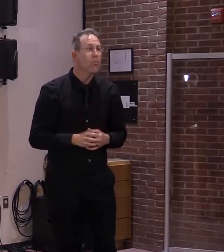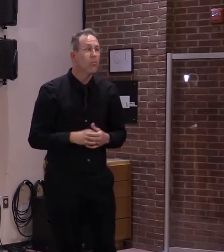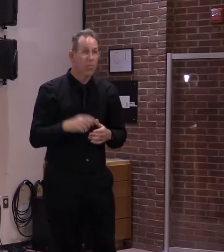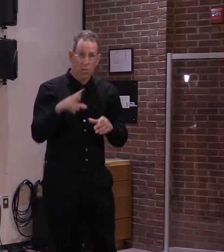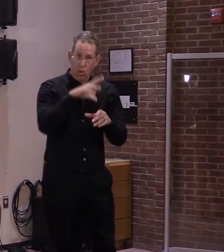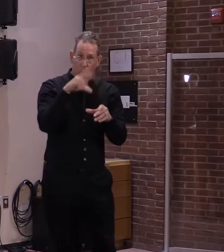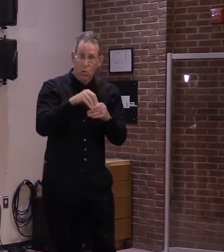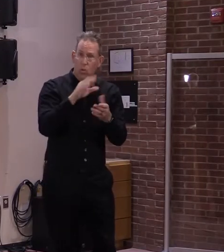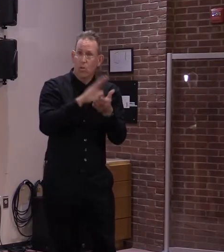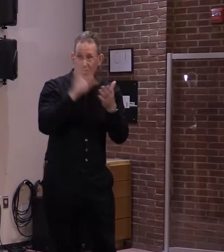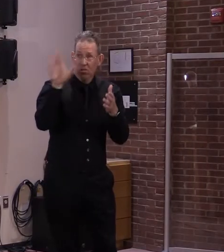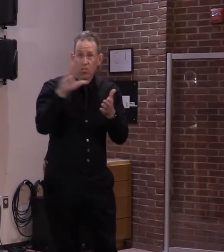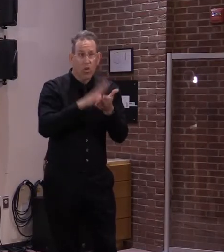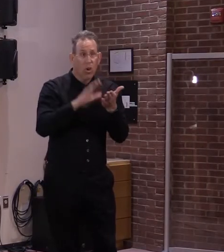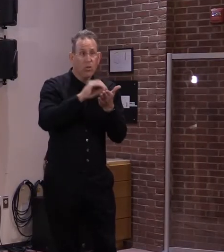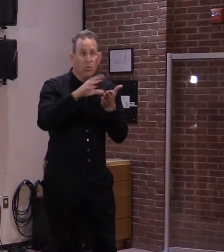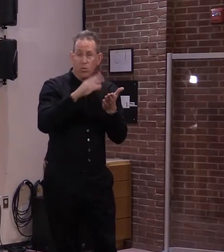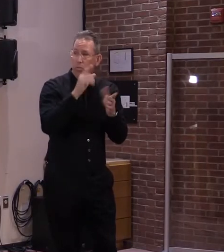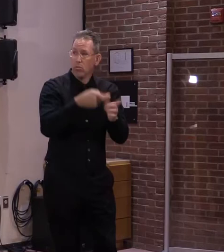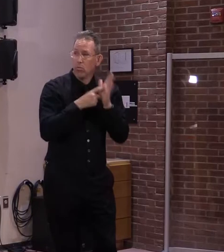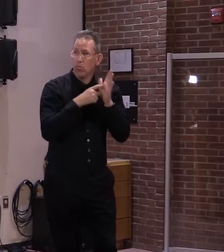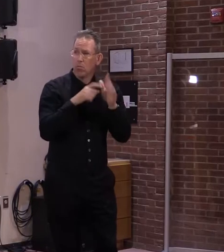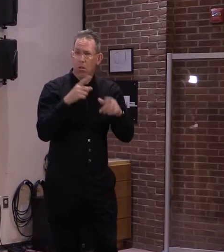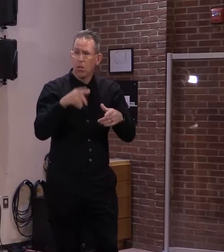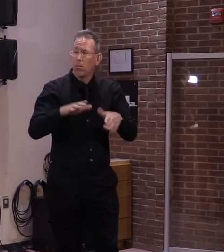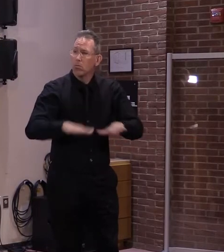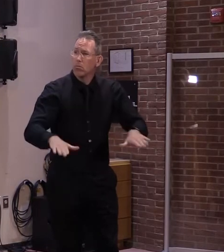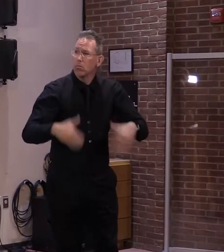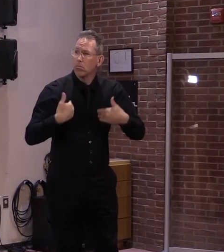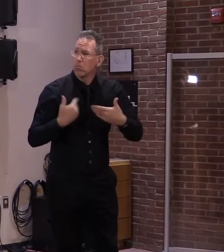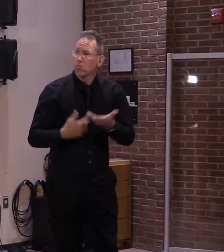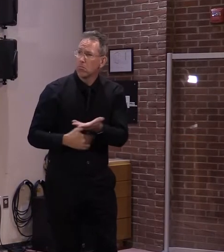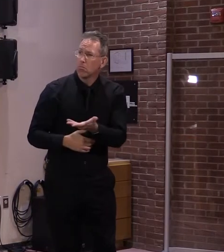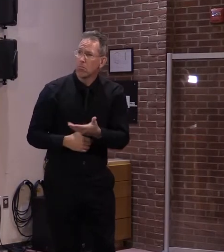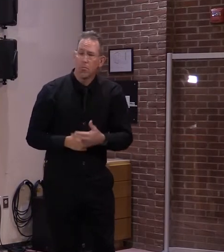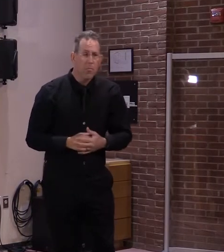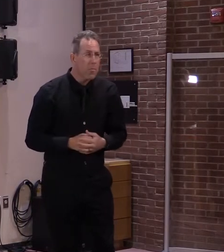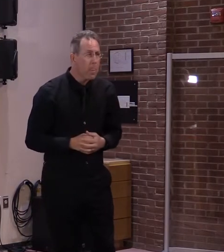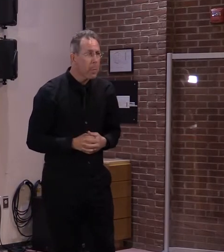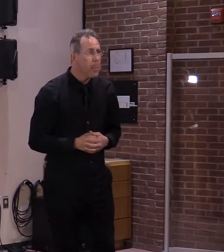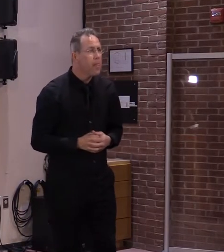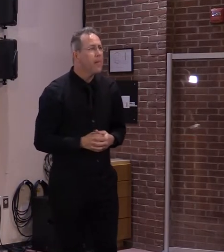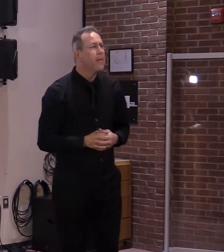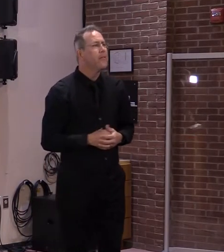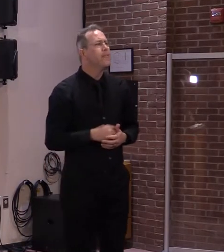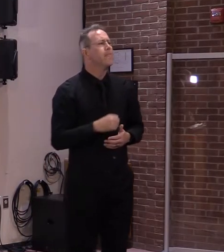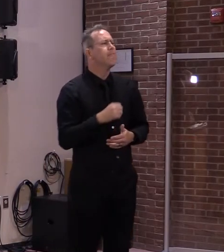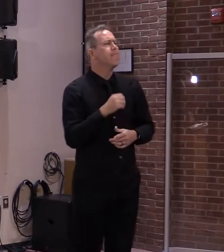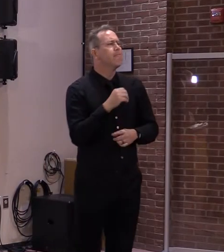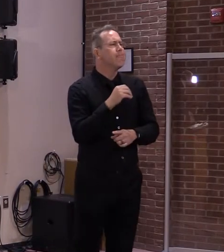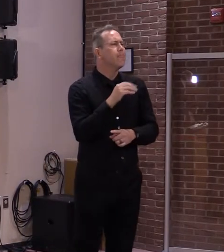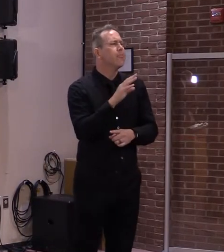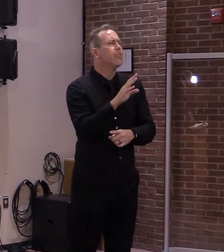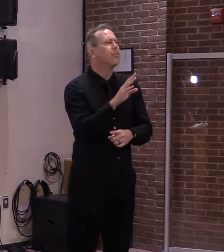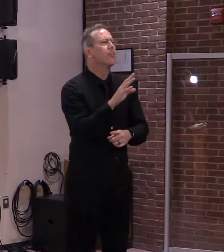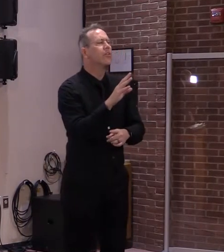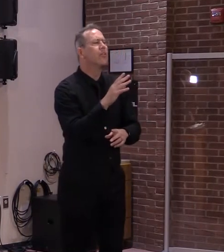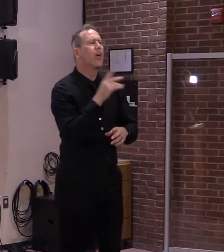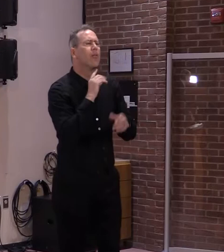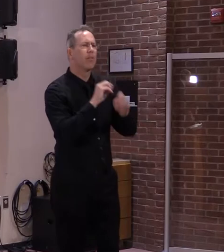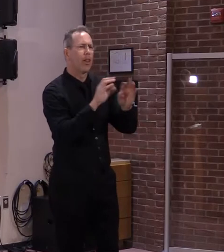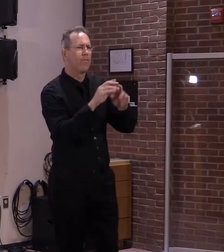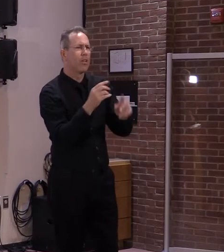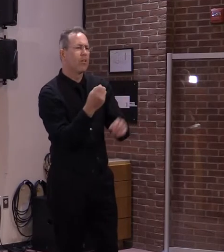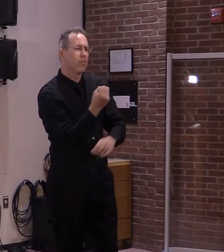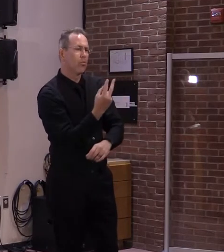So just to correct you, it's age 12 to 15. Okay. But that's okay. So it's mostly middle school and it would